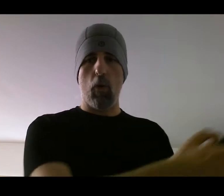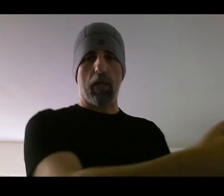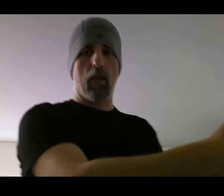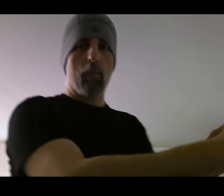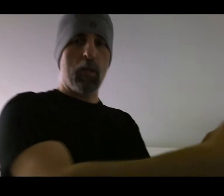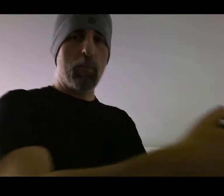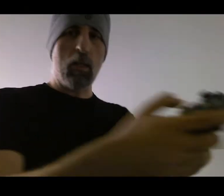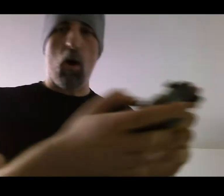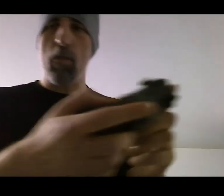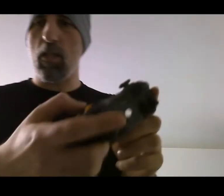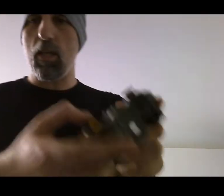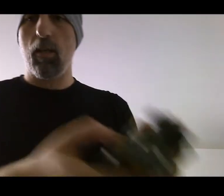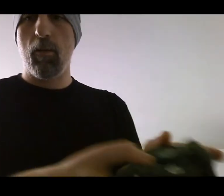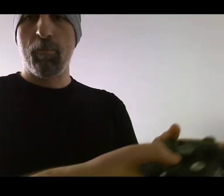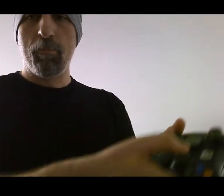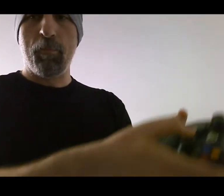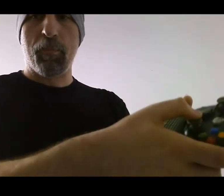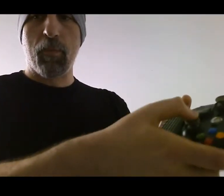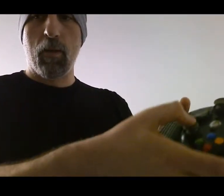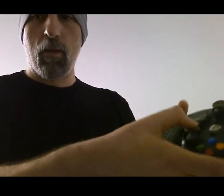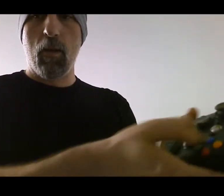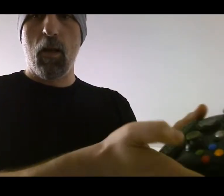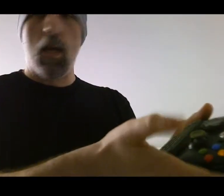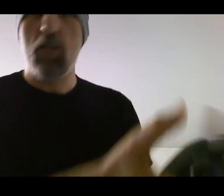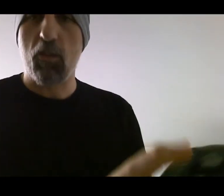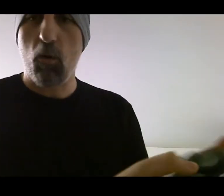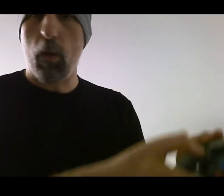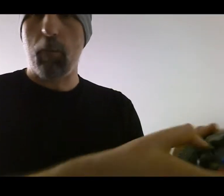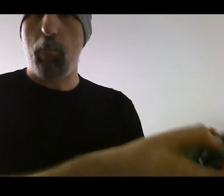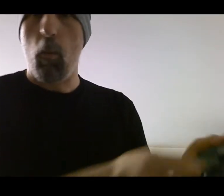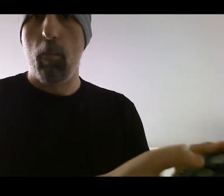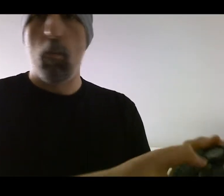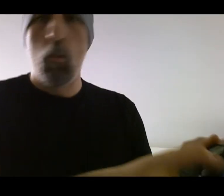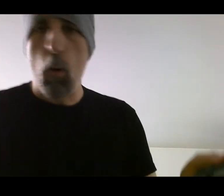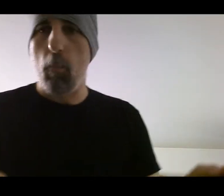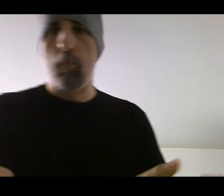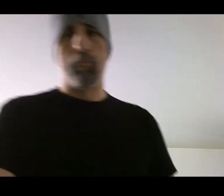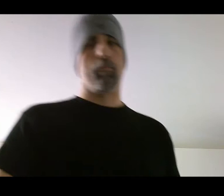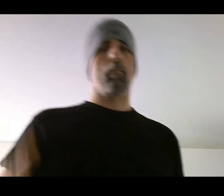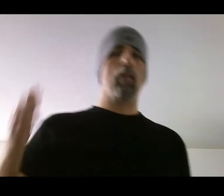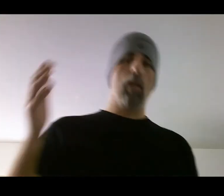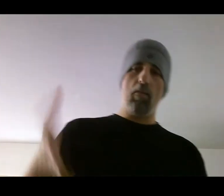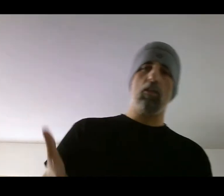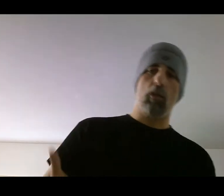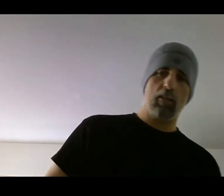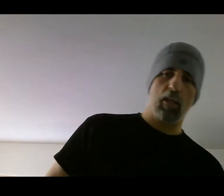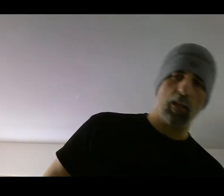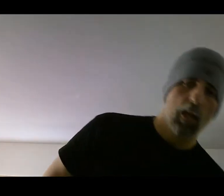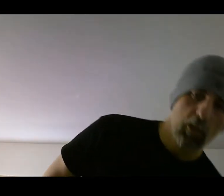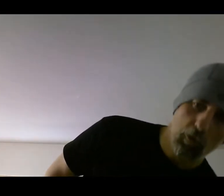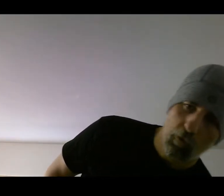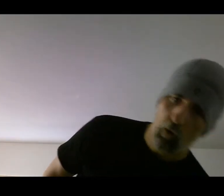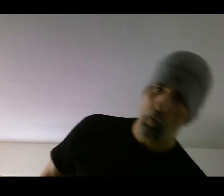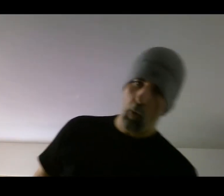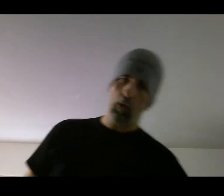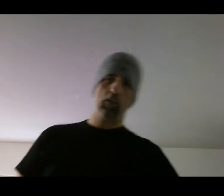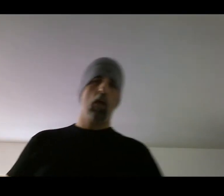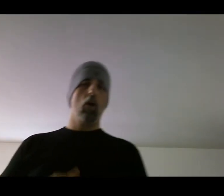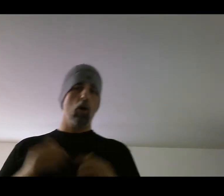quick. I'm going to be on the stick and just throw it quick. Boom. Boom. And then you'll get like your full force hook